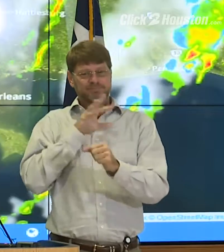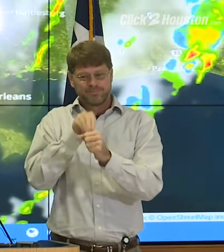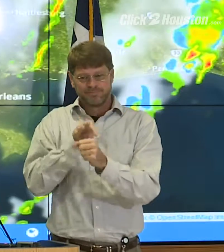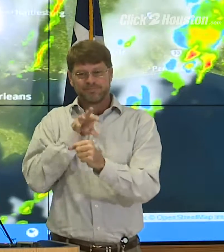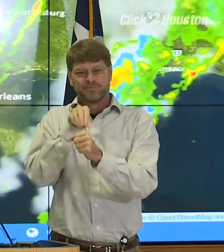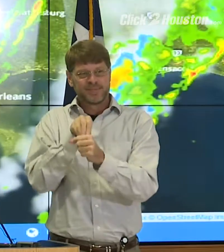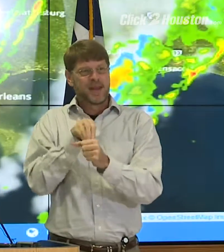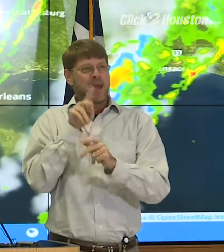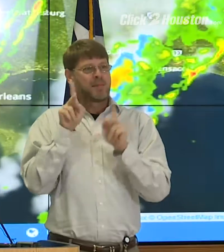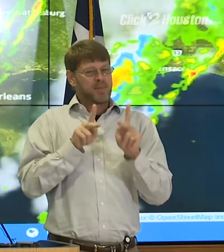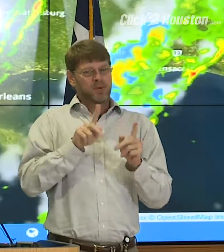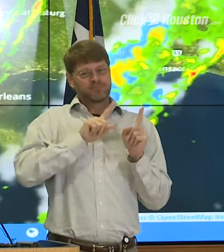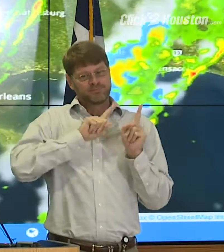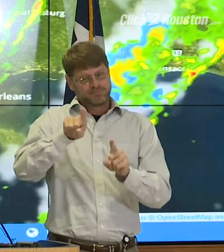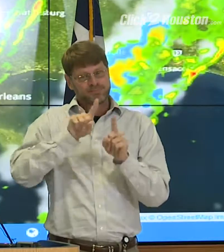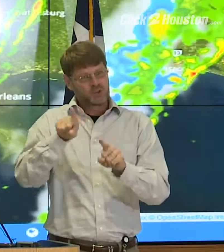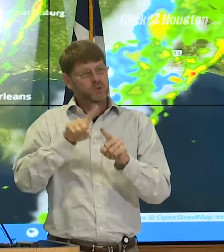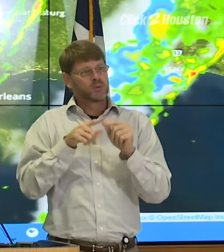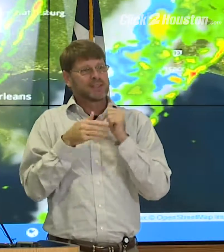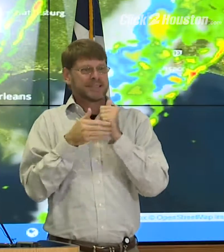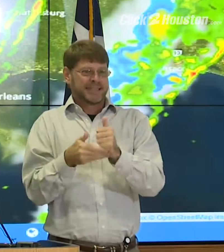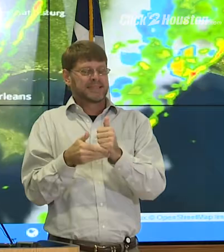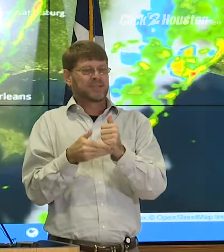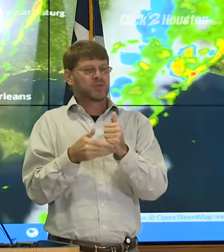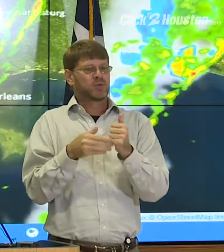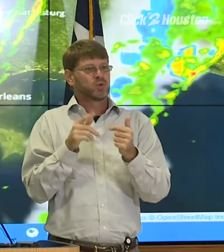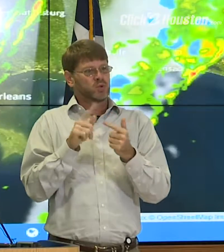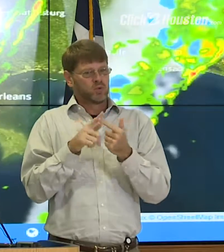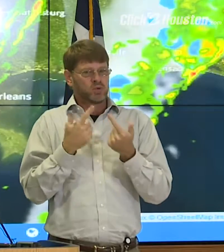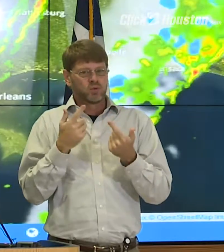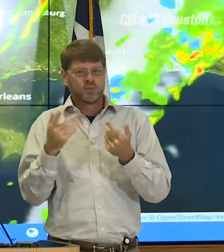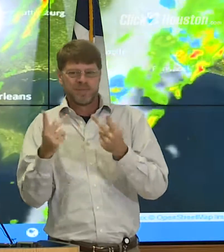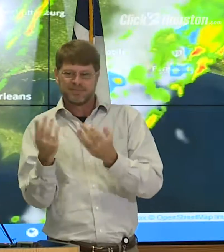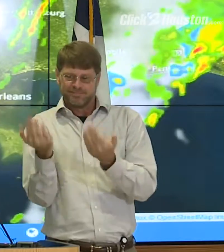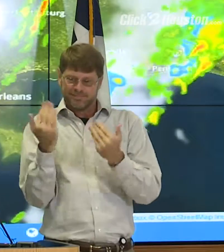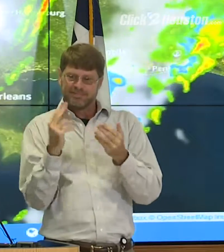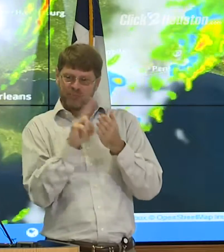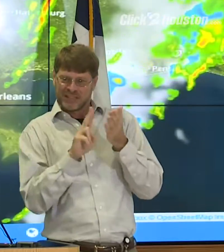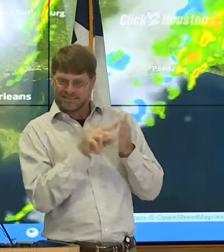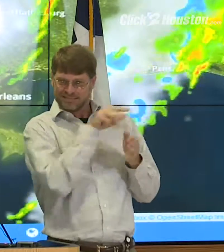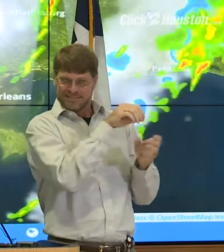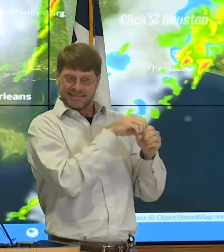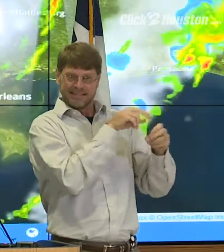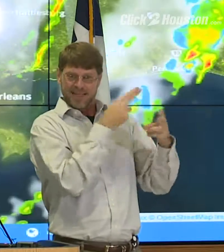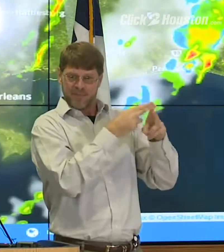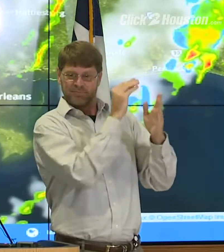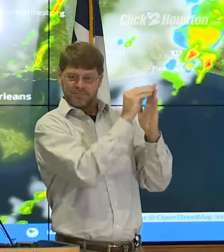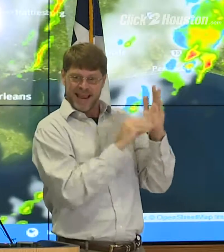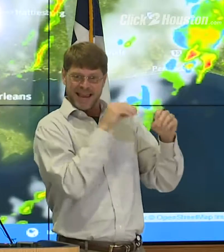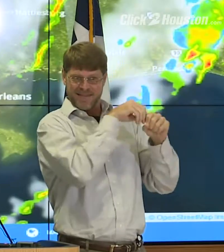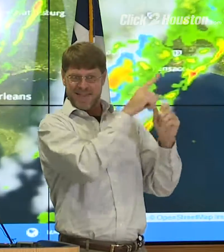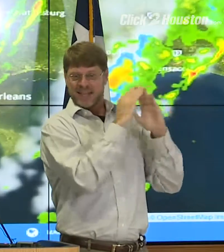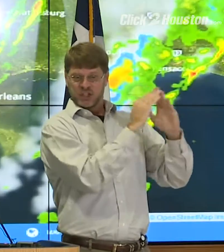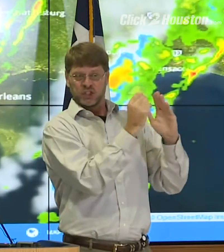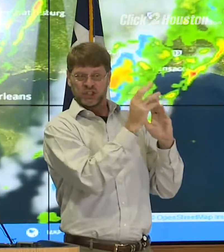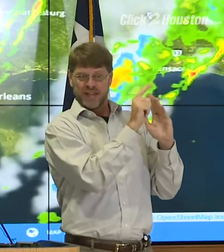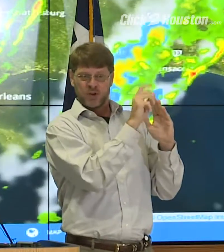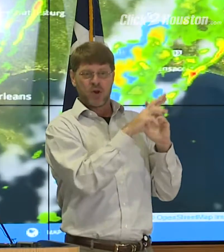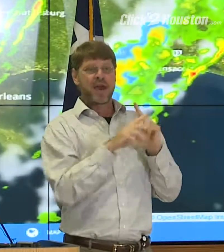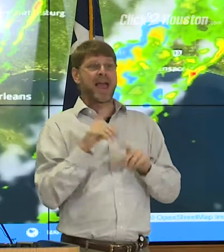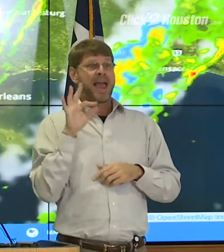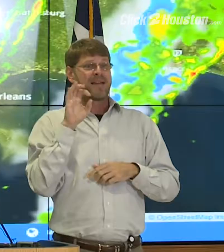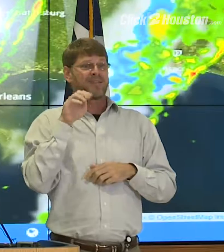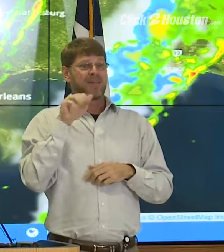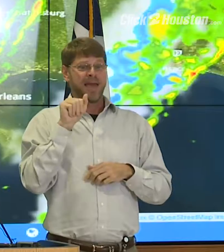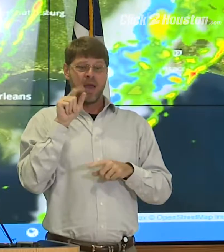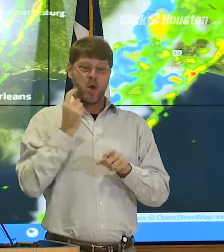personnel to assist in getting people registered in the shelters. So this is an ongoing process, but again FEMA does